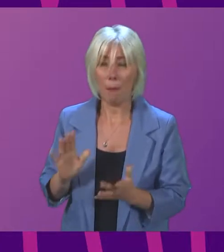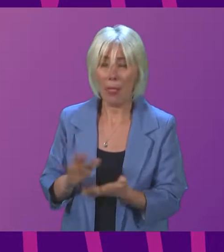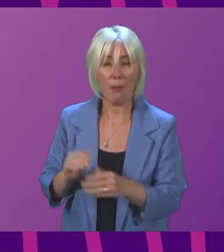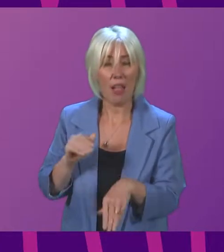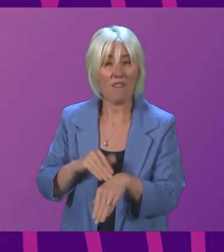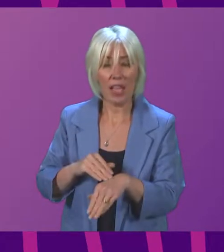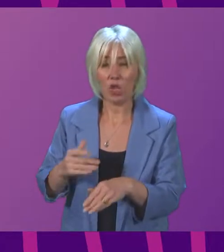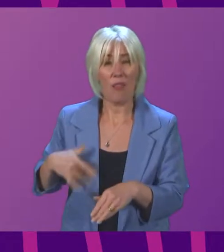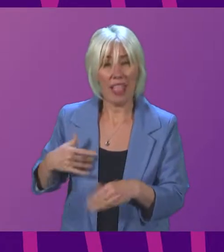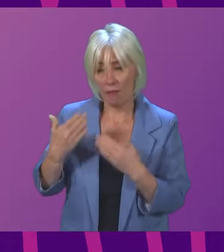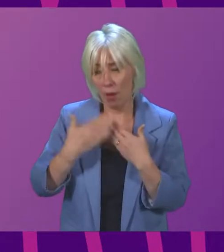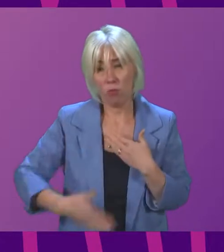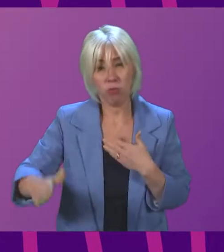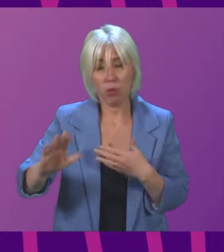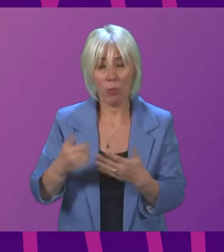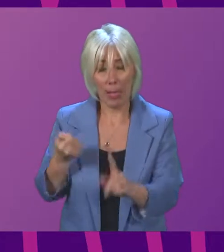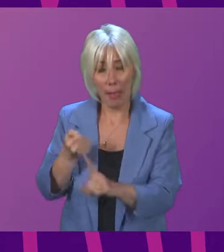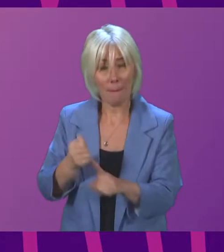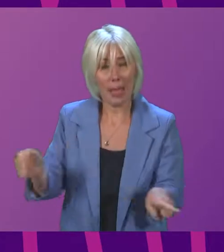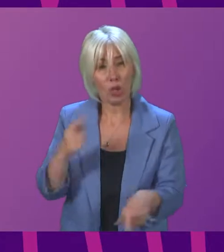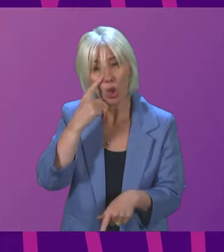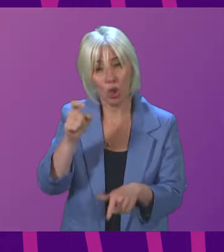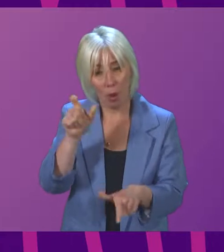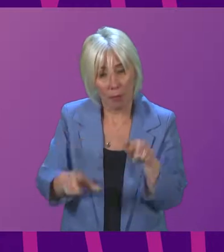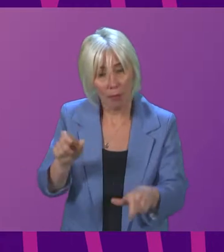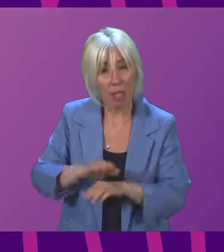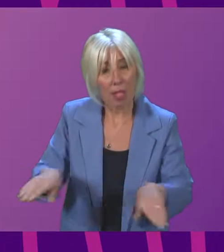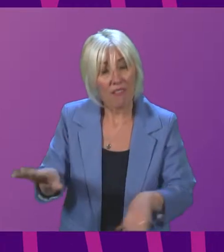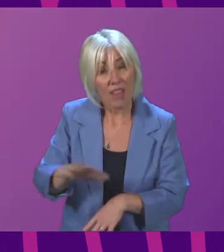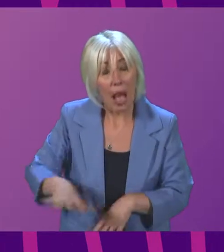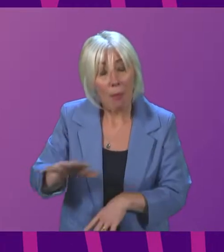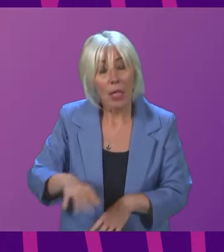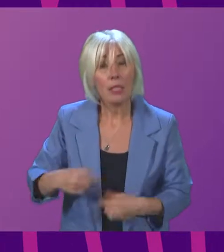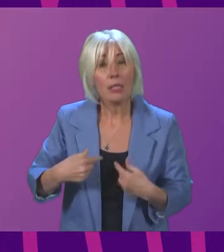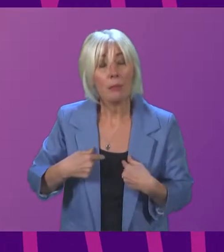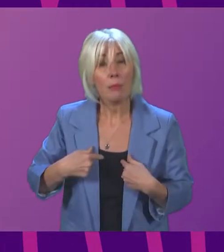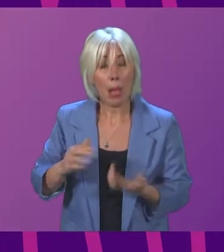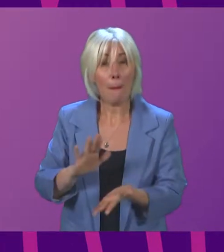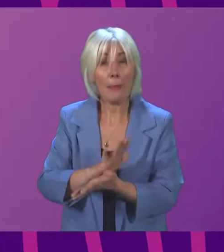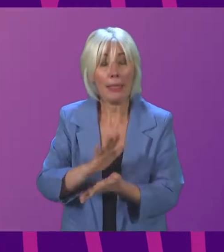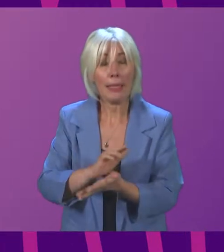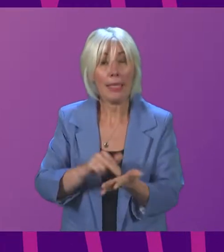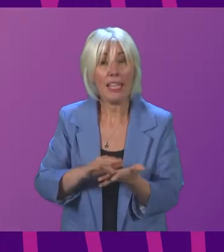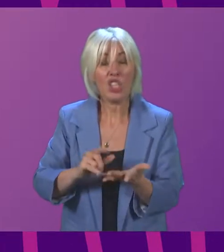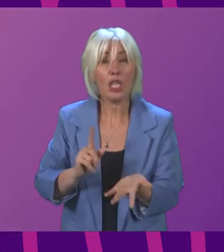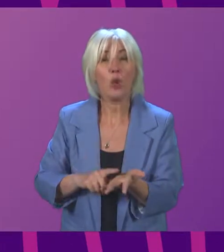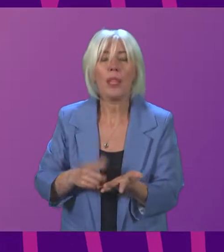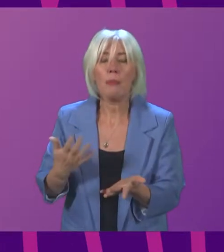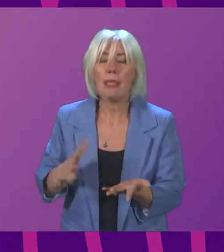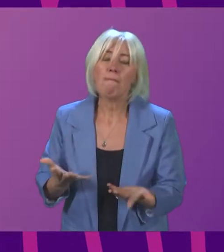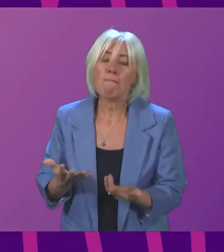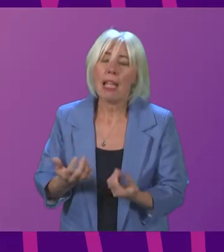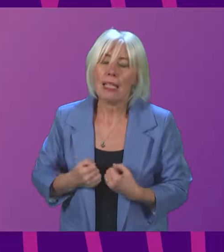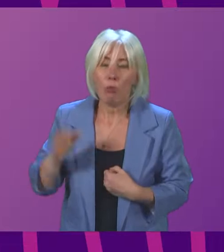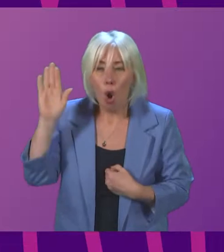and significant impact on these young people and their families. And I am very pleased that NHS Lothian have accepted all of the